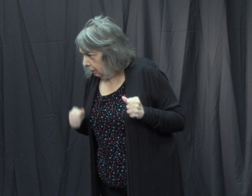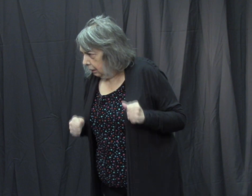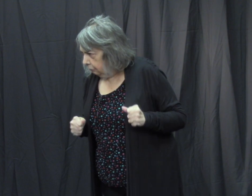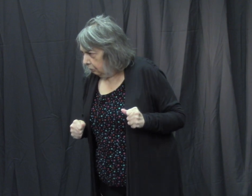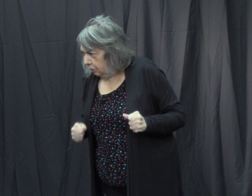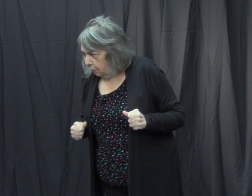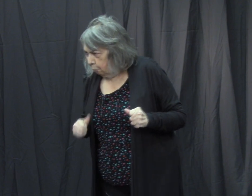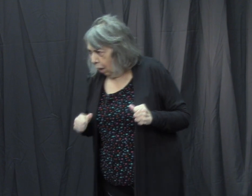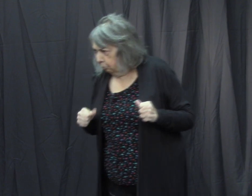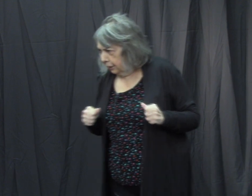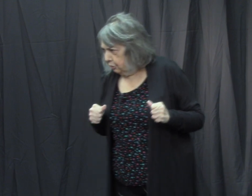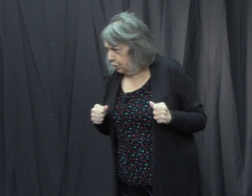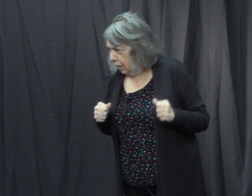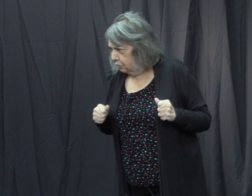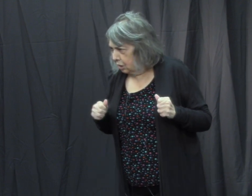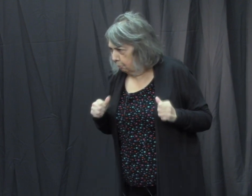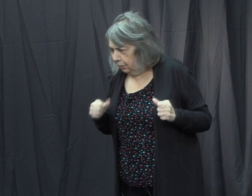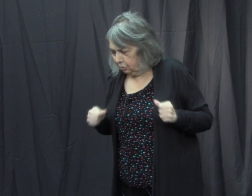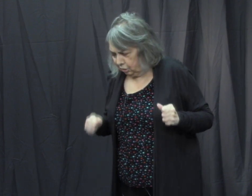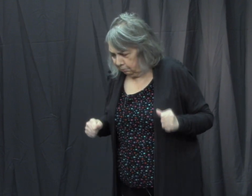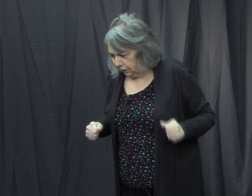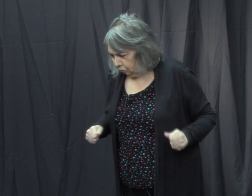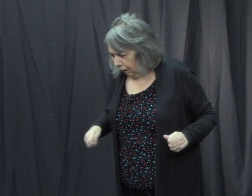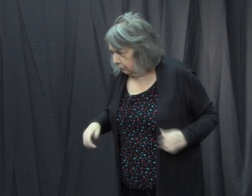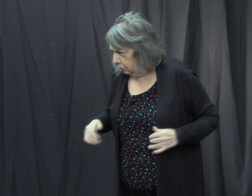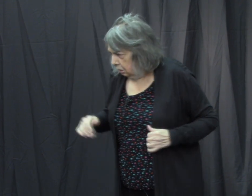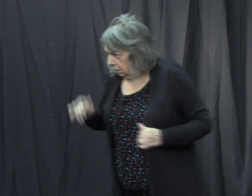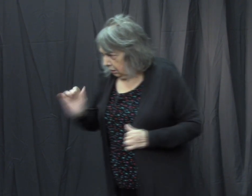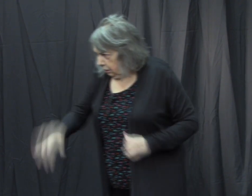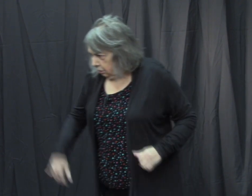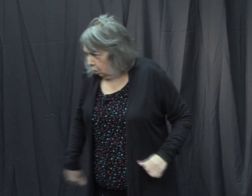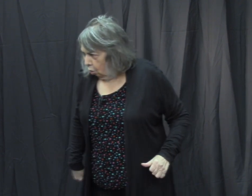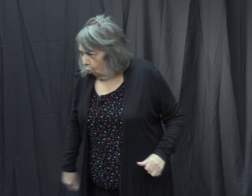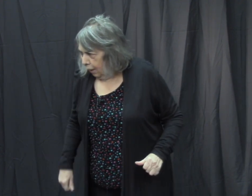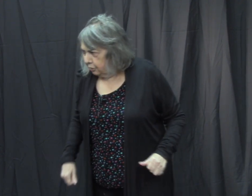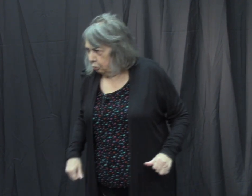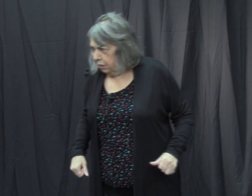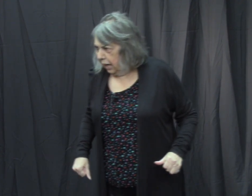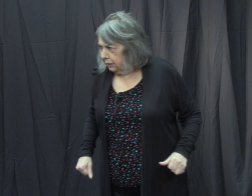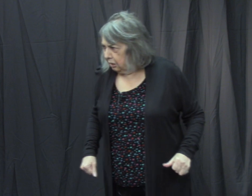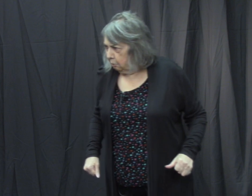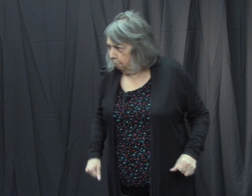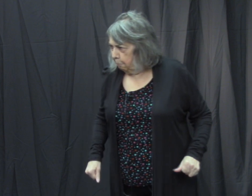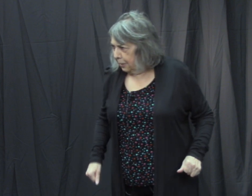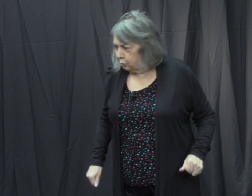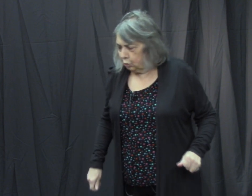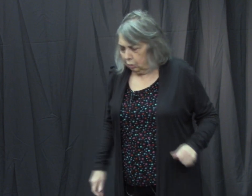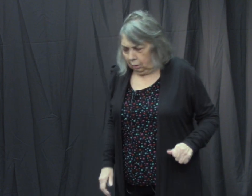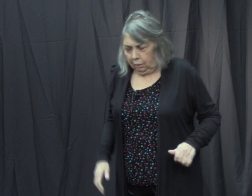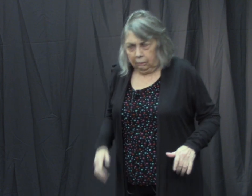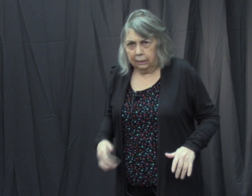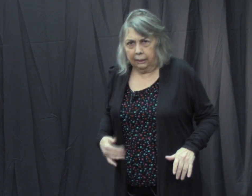They'd probably say something to me like, go away, you nagging bitch. And